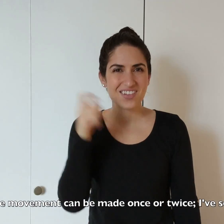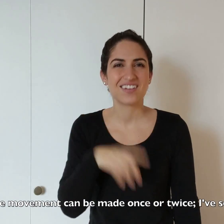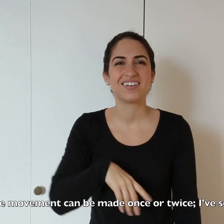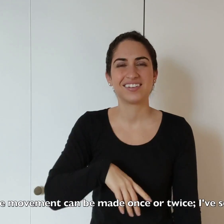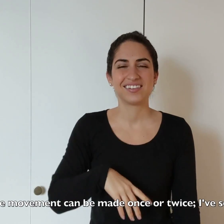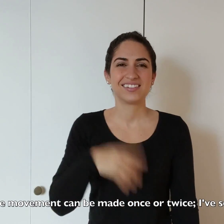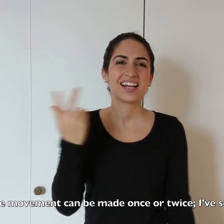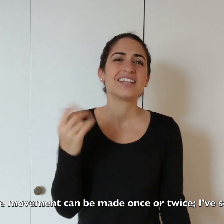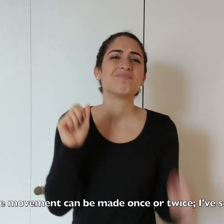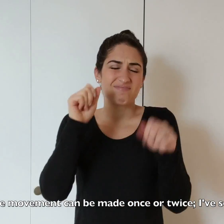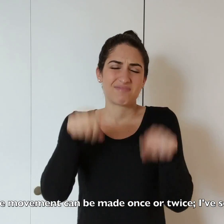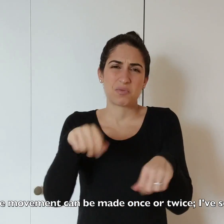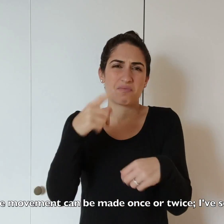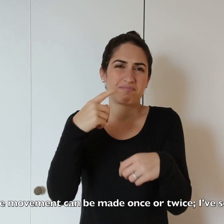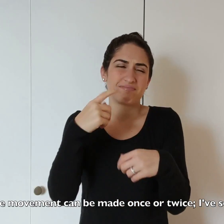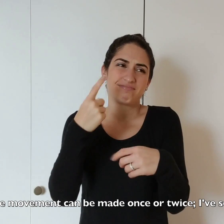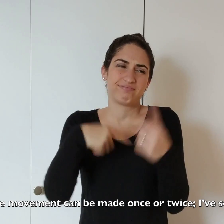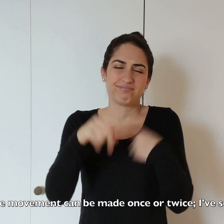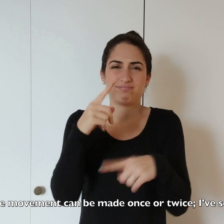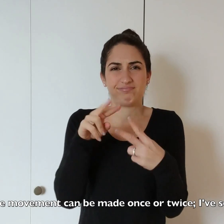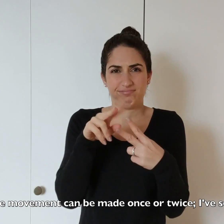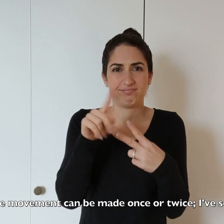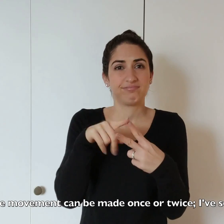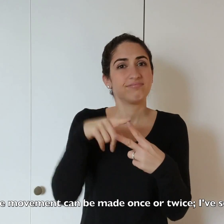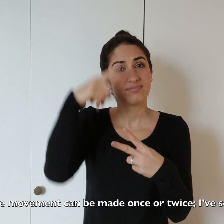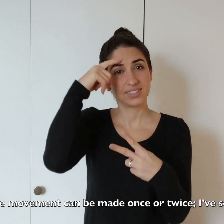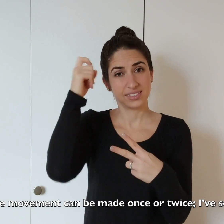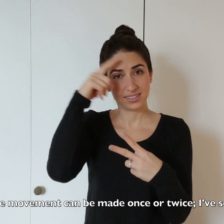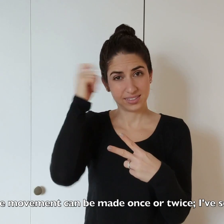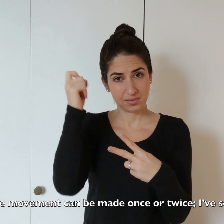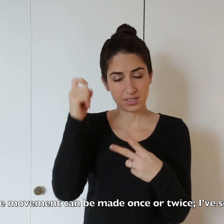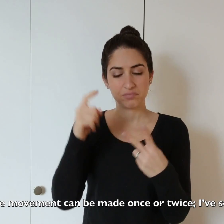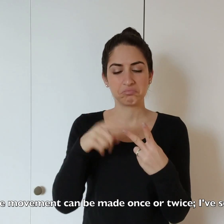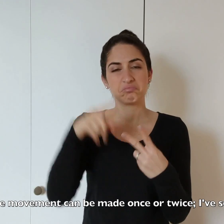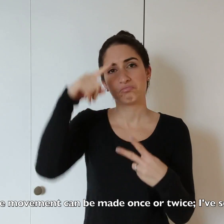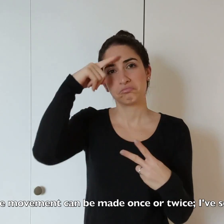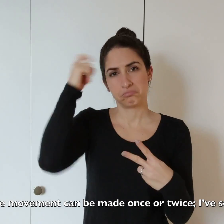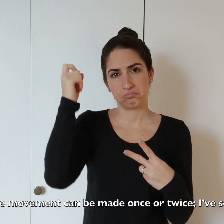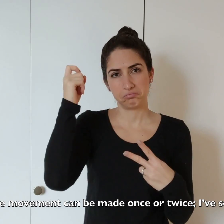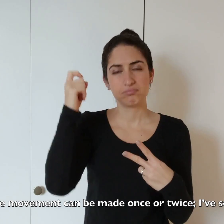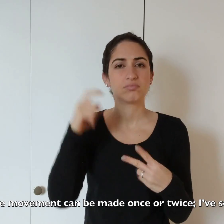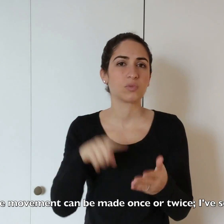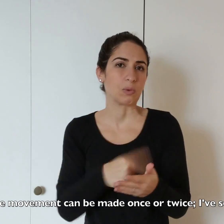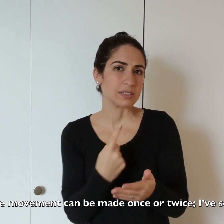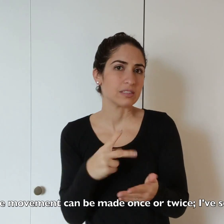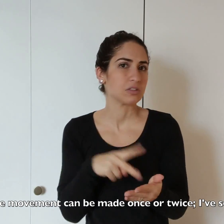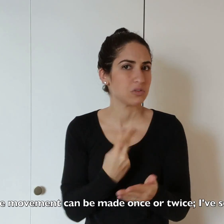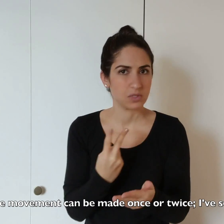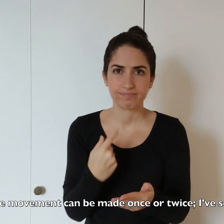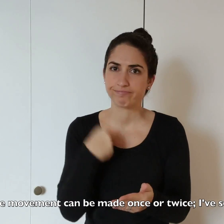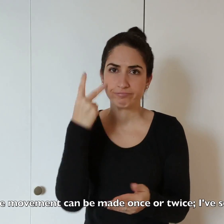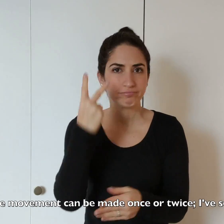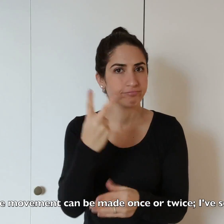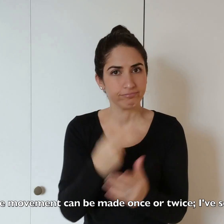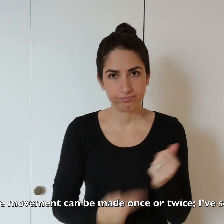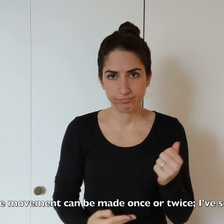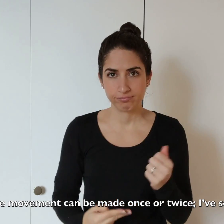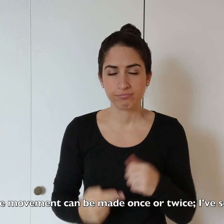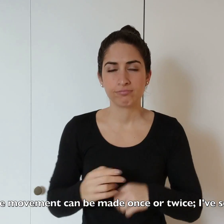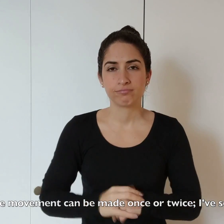Summer. The movement can be made either like this, summer, or once. Summer. I've seen both.